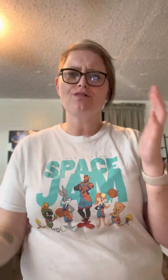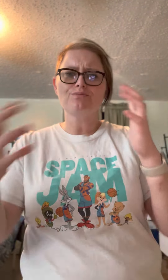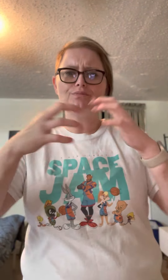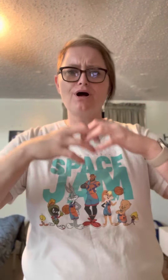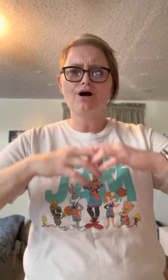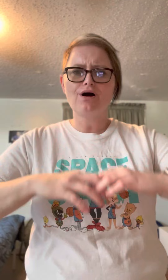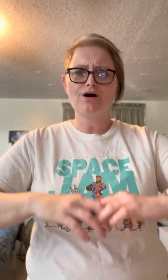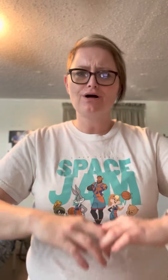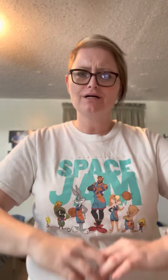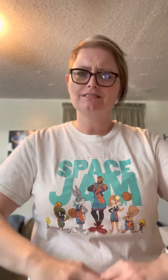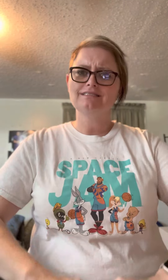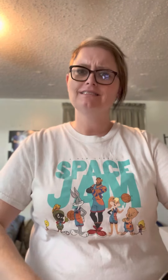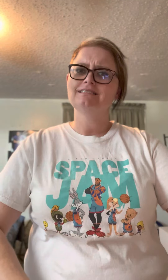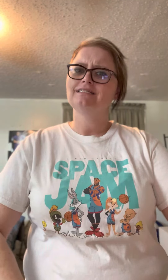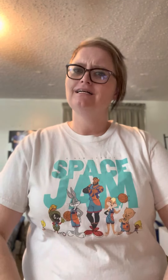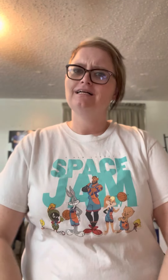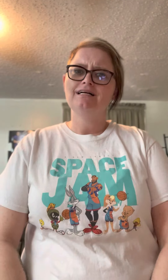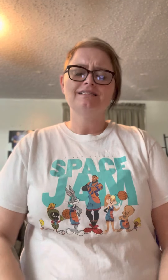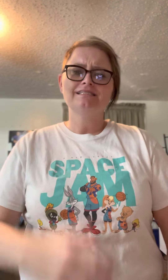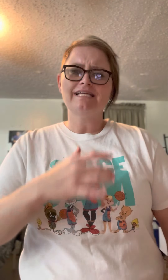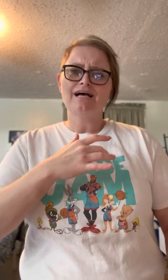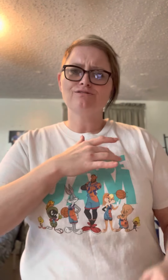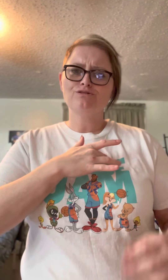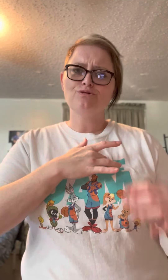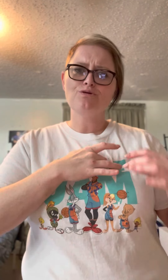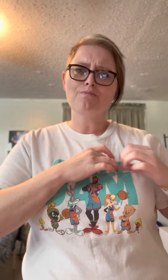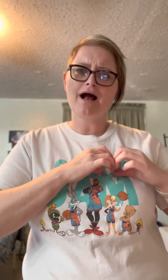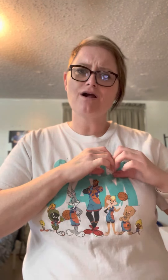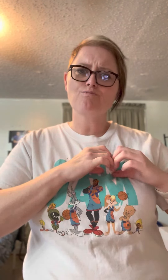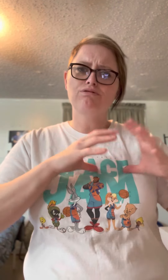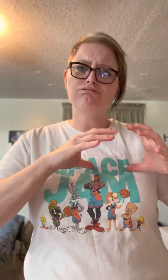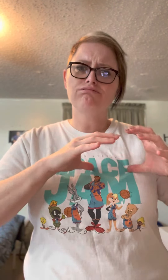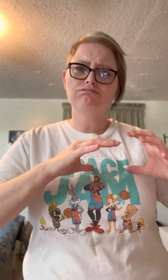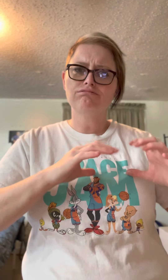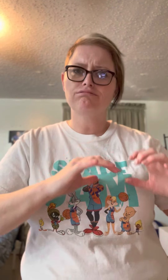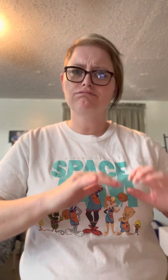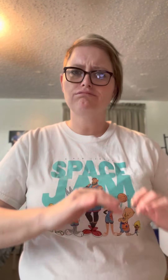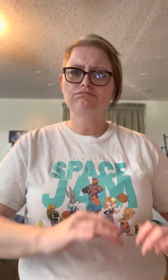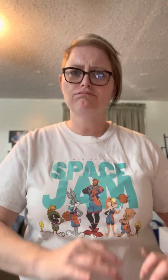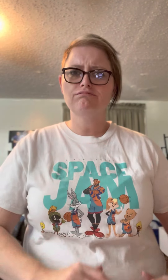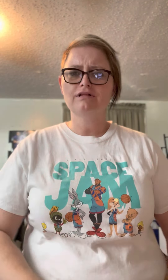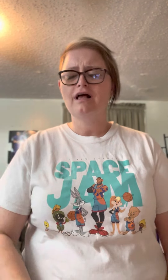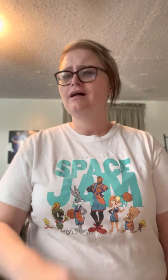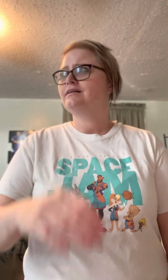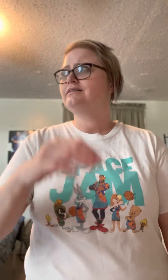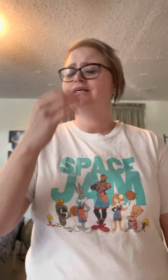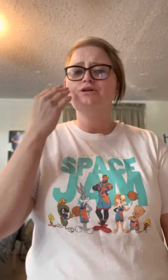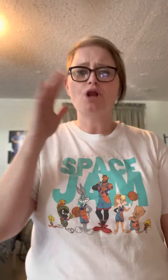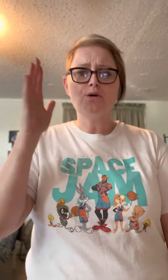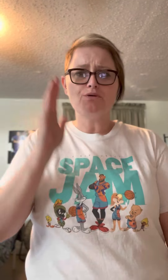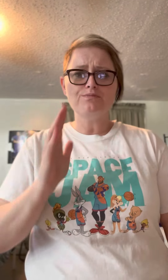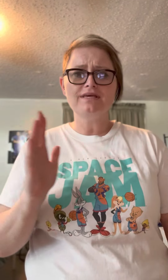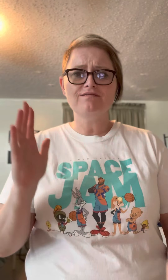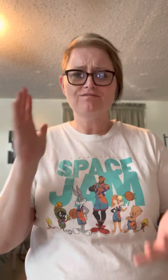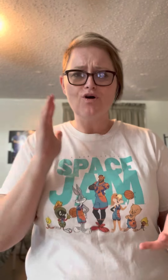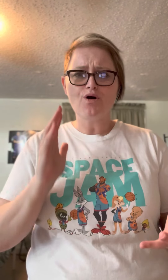apart Down to my corner Oh, I didn't know before